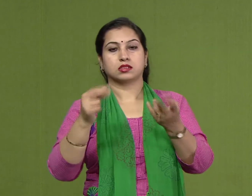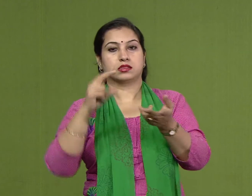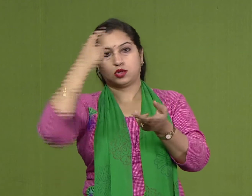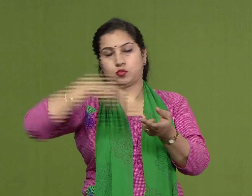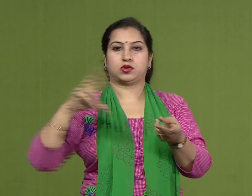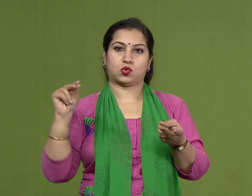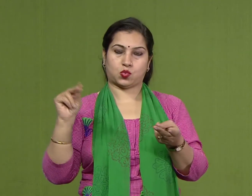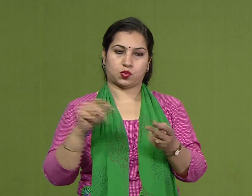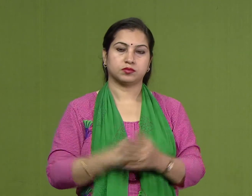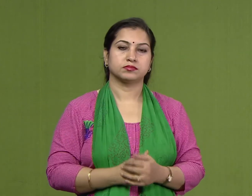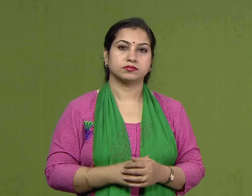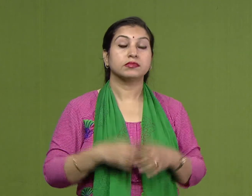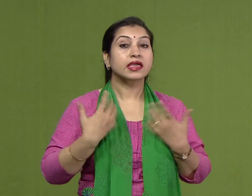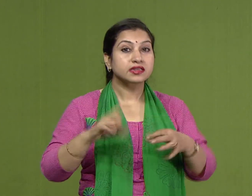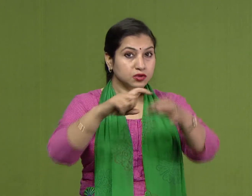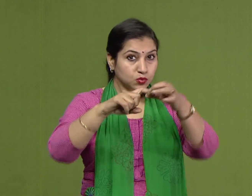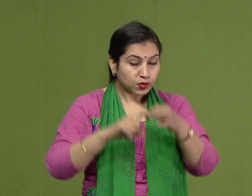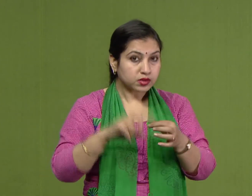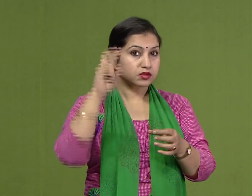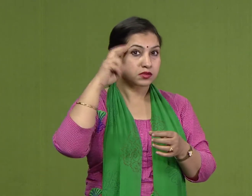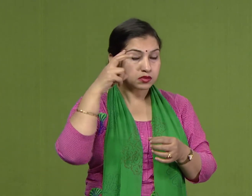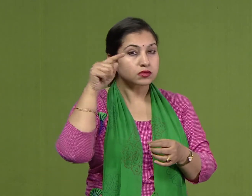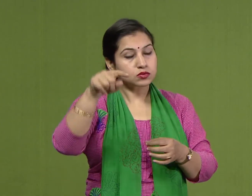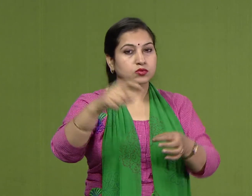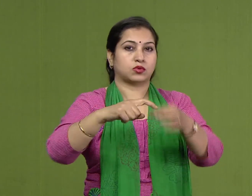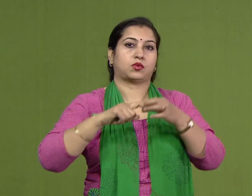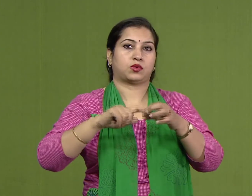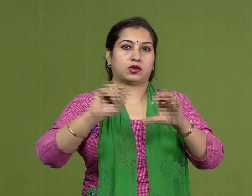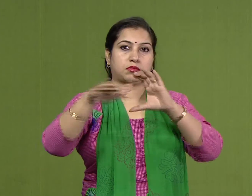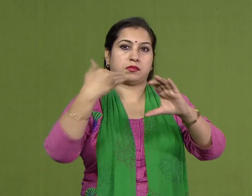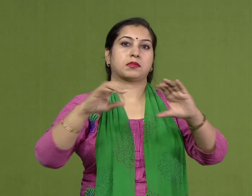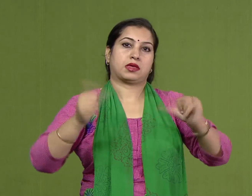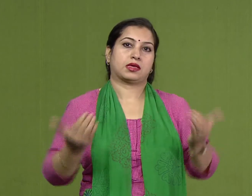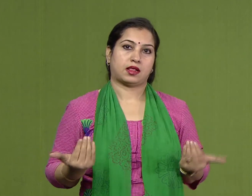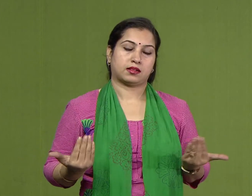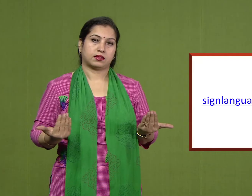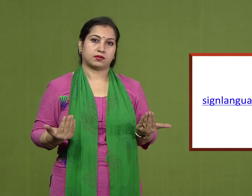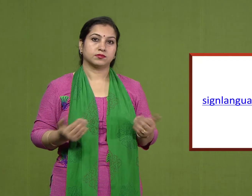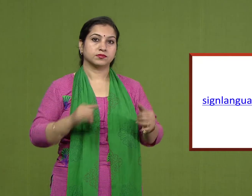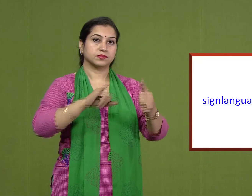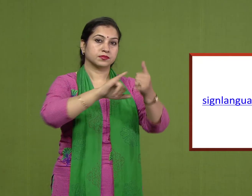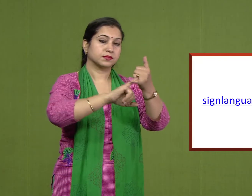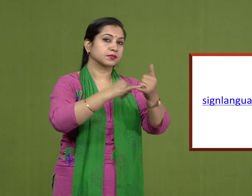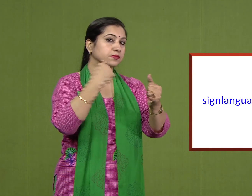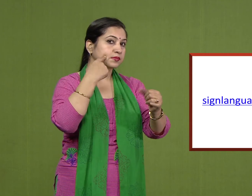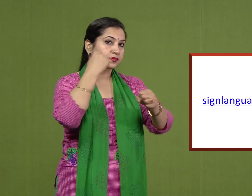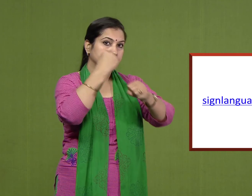For any query or further assistance, you can directly mail us at an email id